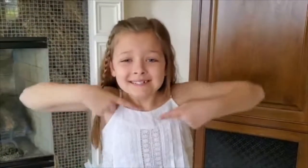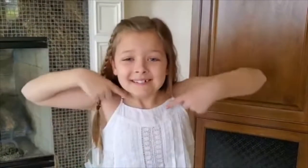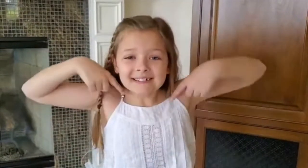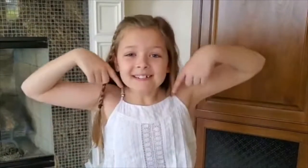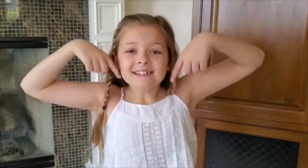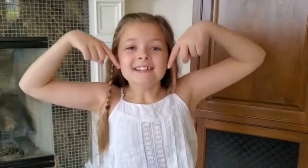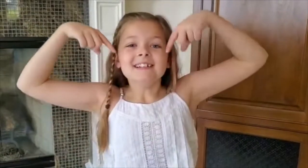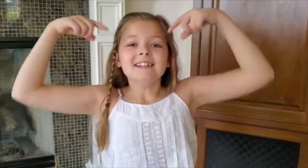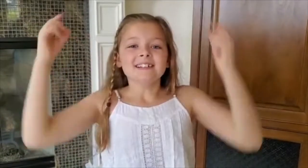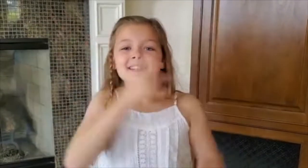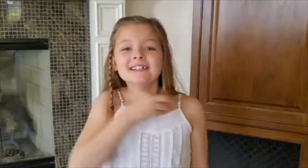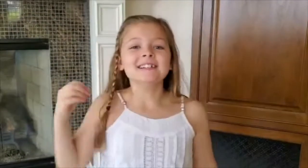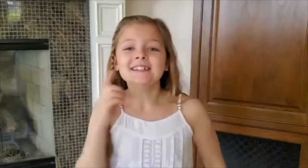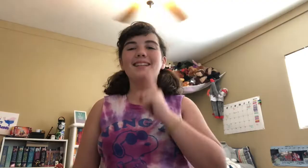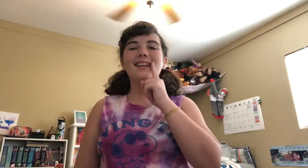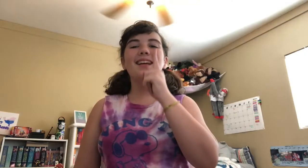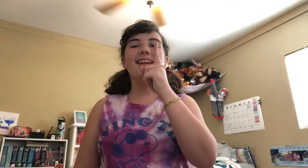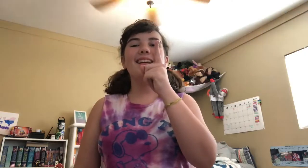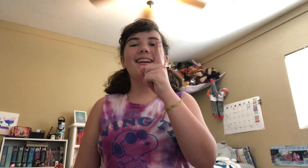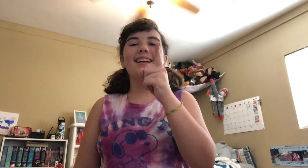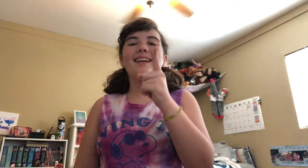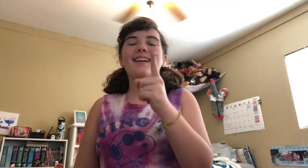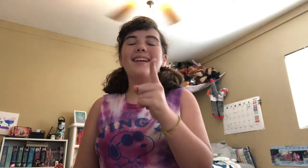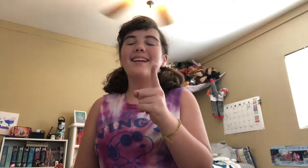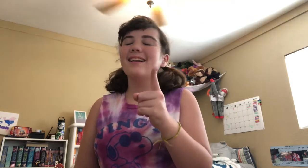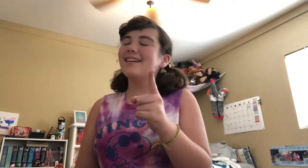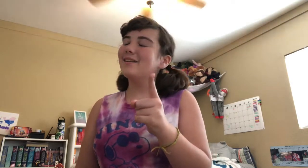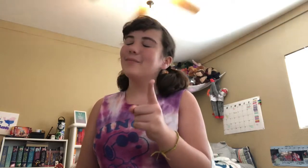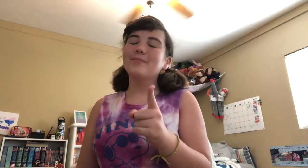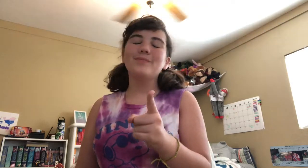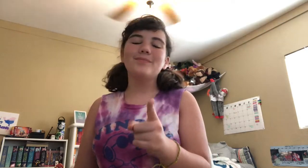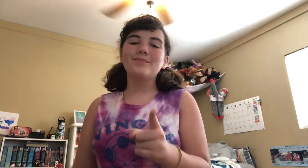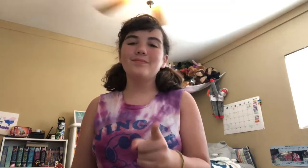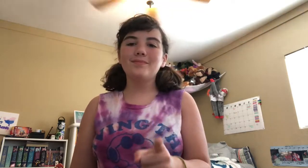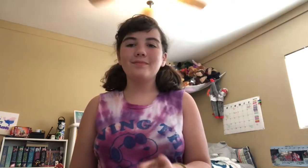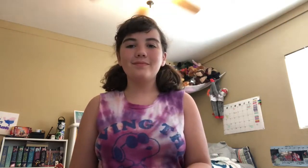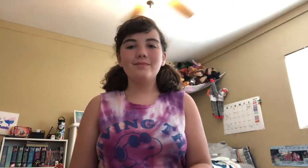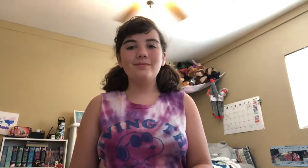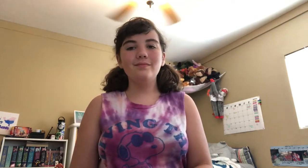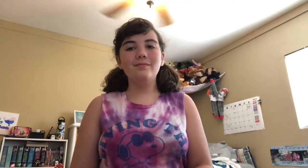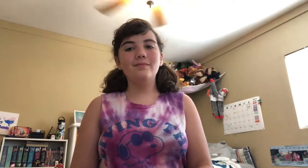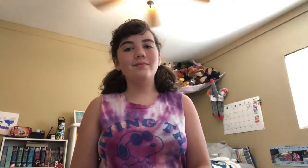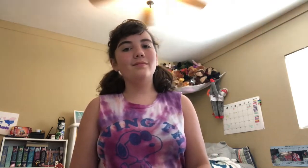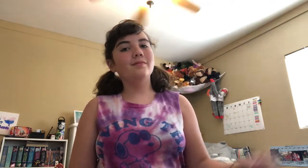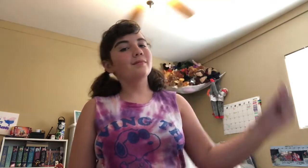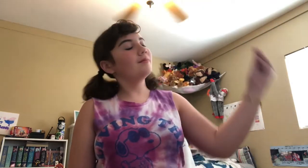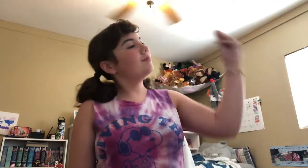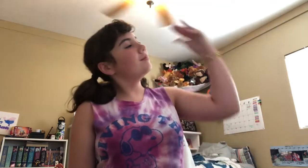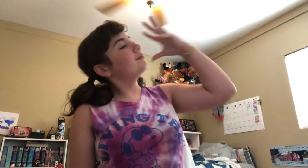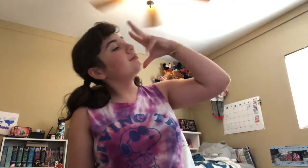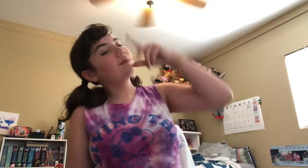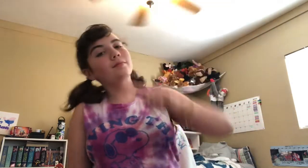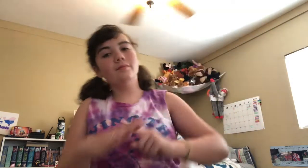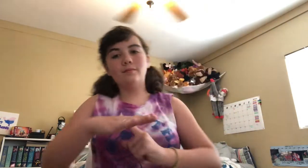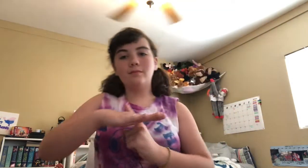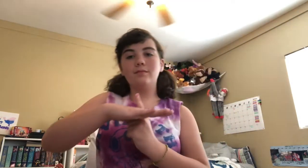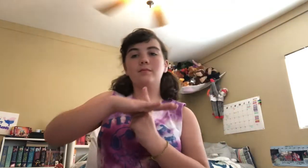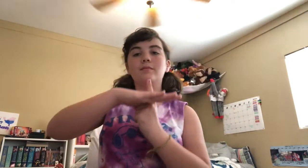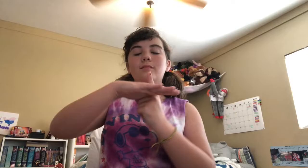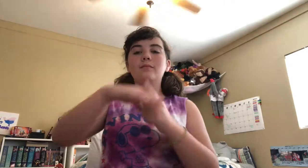and say Oh, the sun will come out